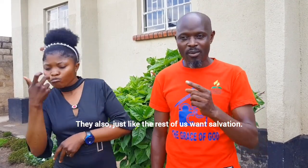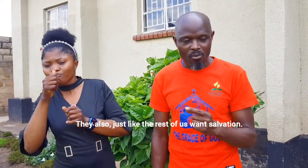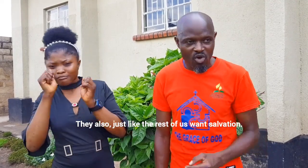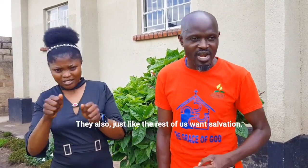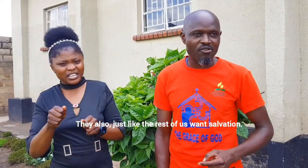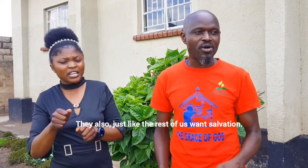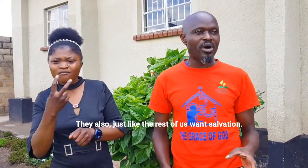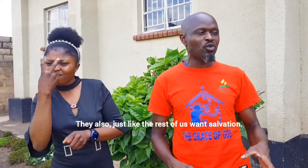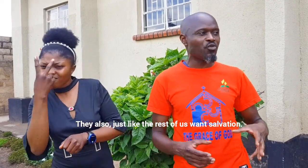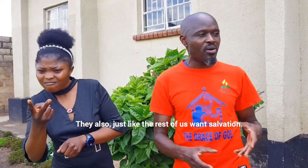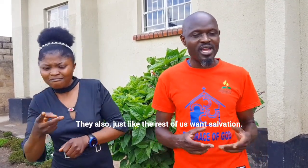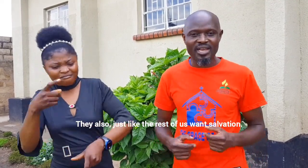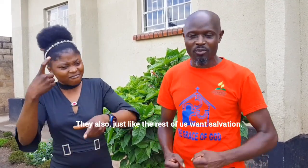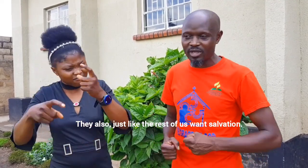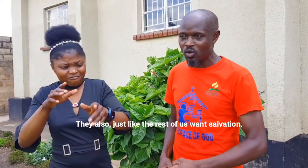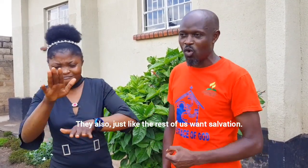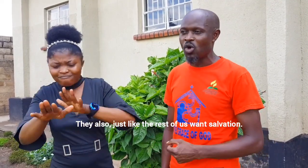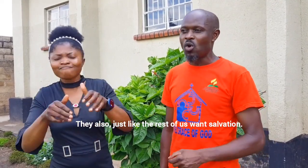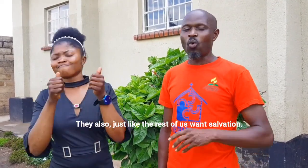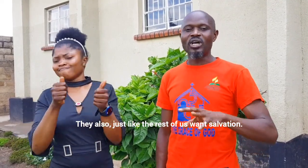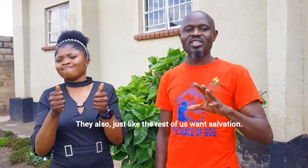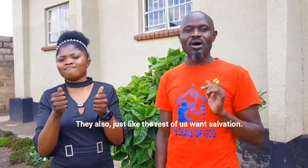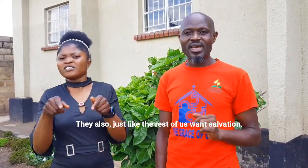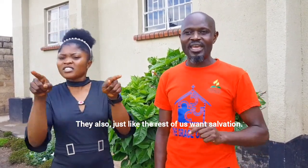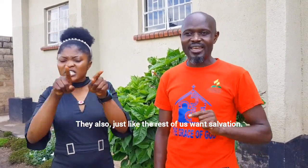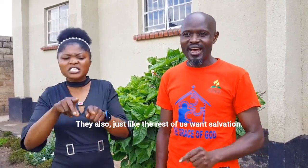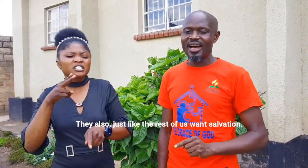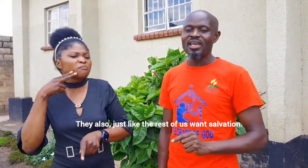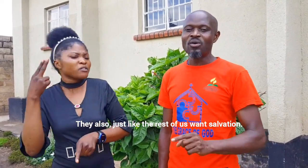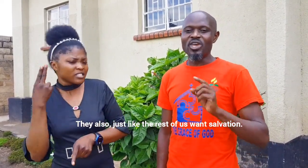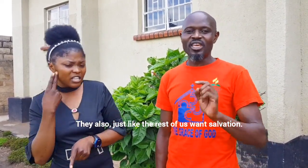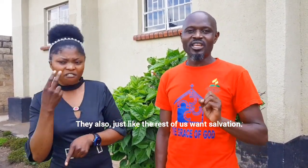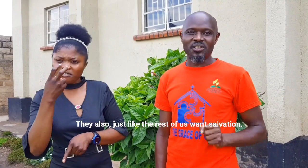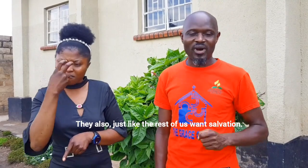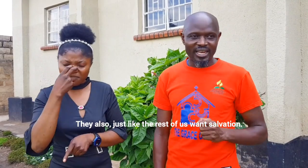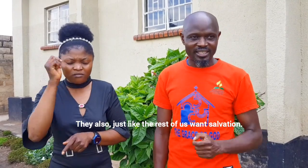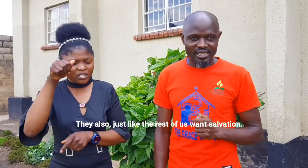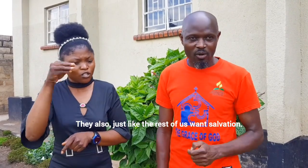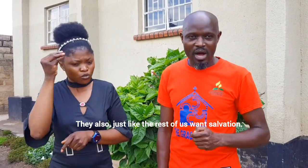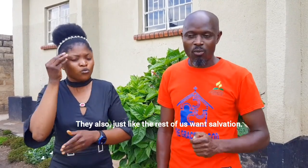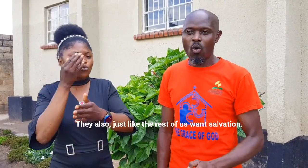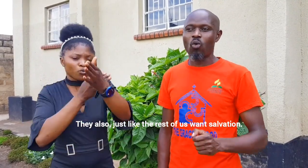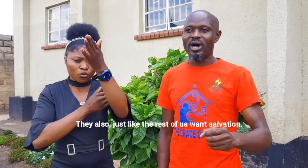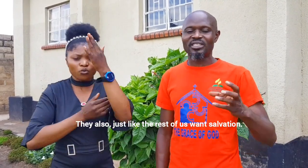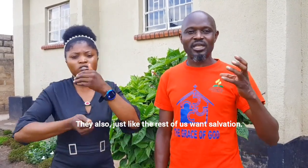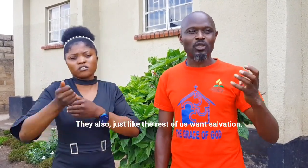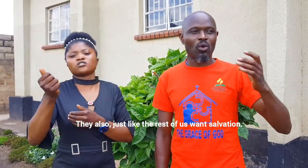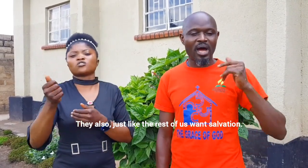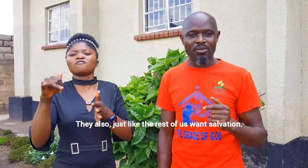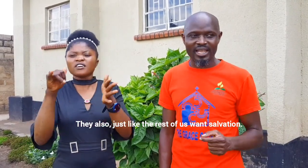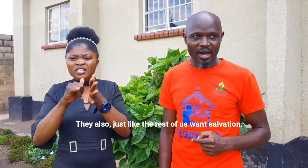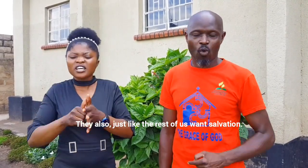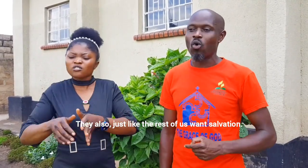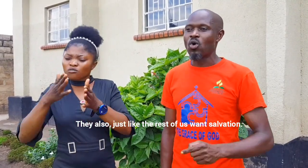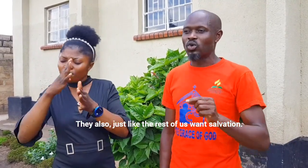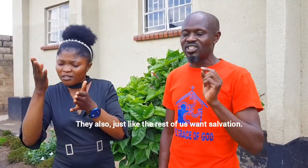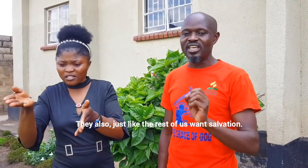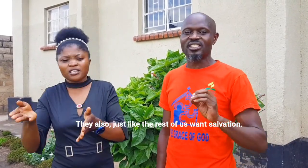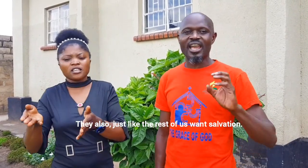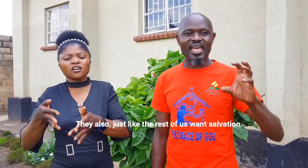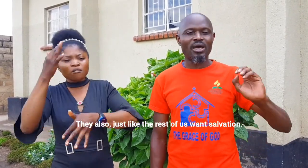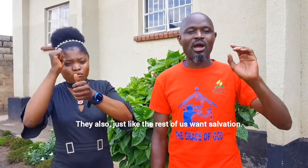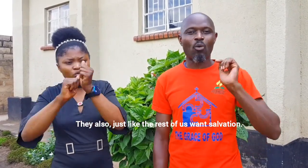Instructor. some Love our and students. Email our community.